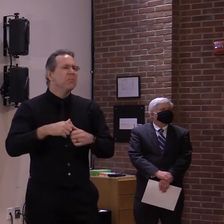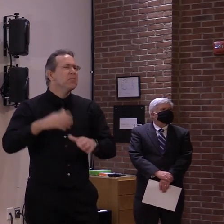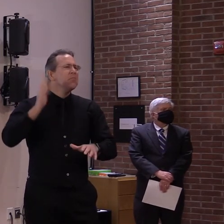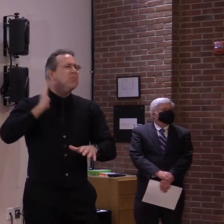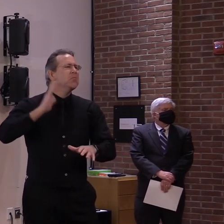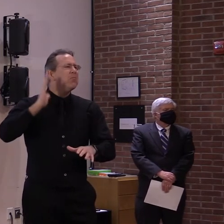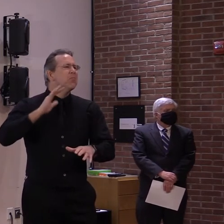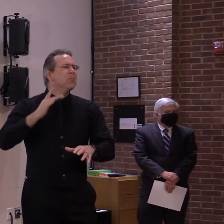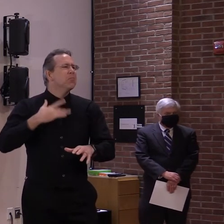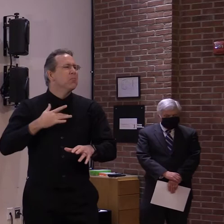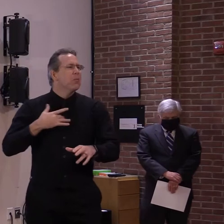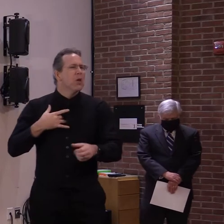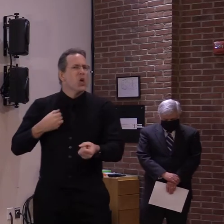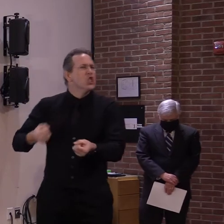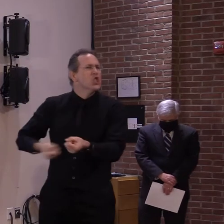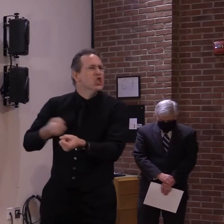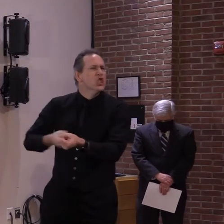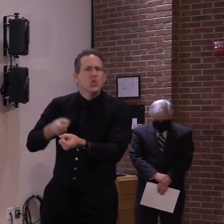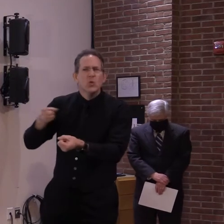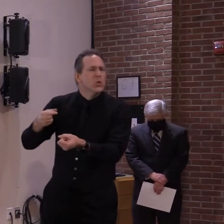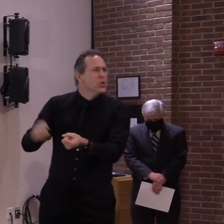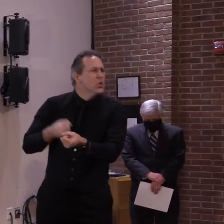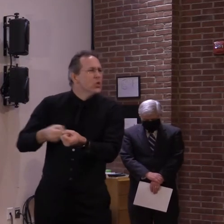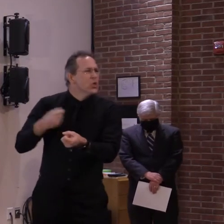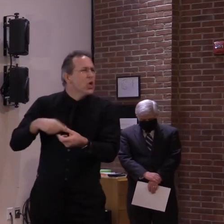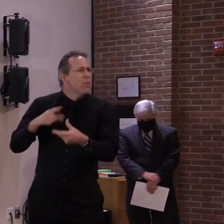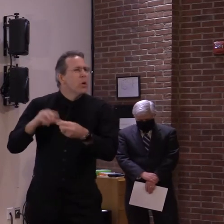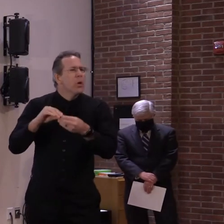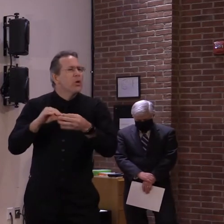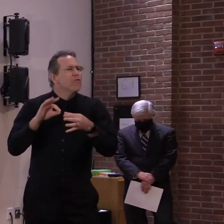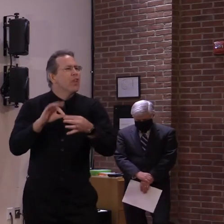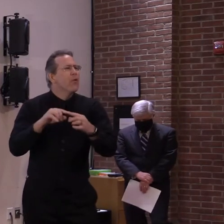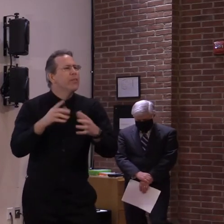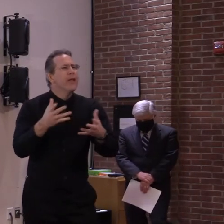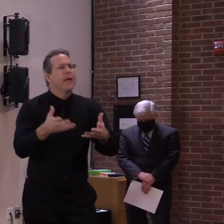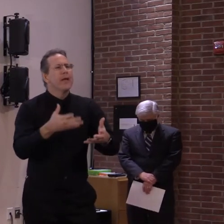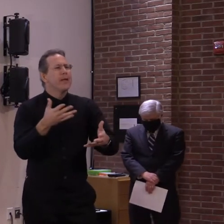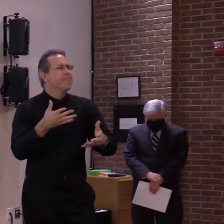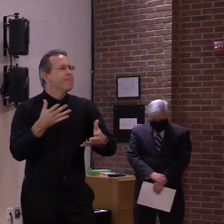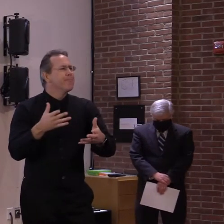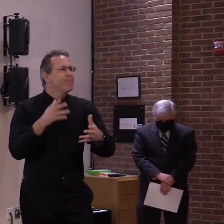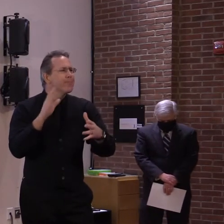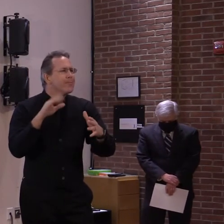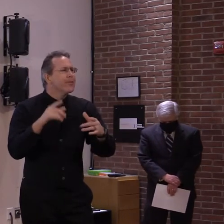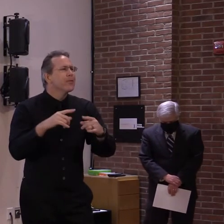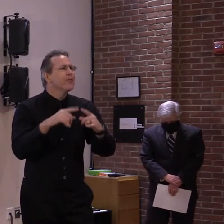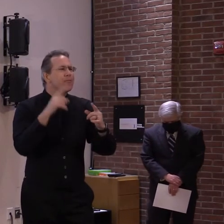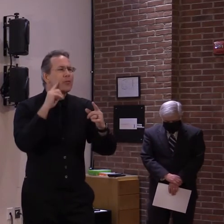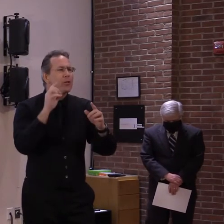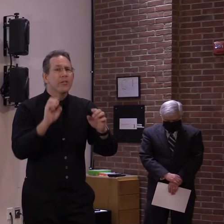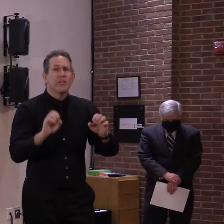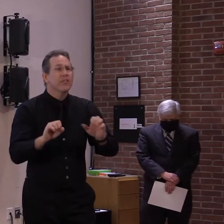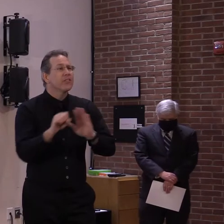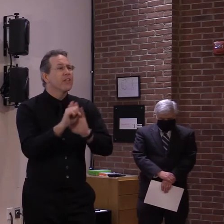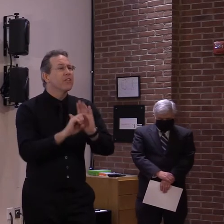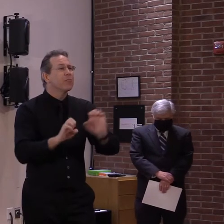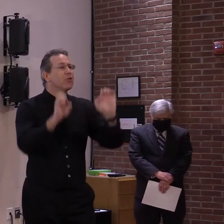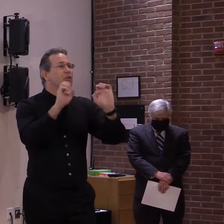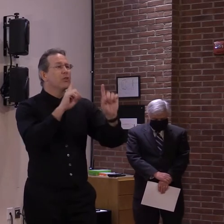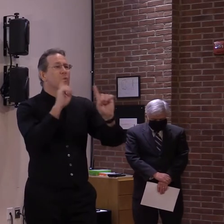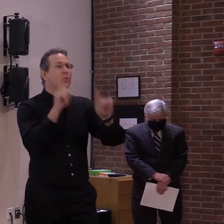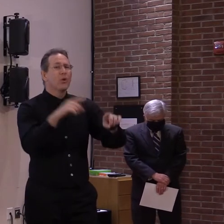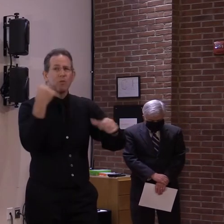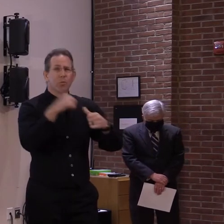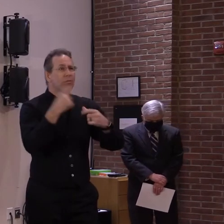implement the, uh, measures you thought proper for, uh, protecting Vermonters against COVID. And